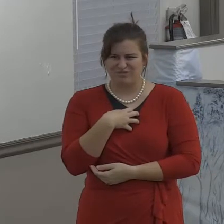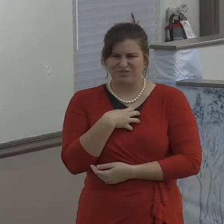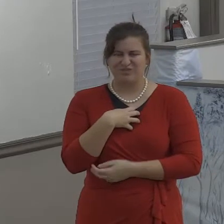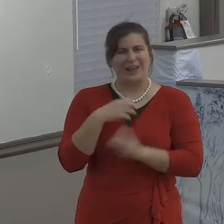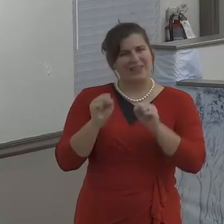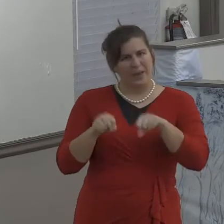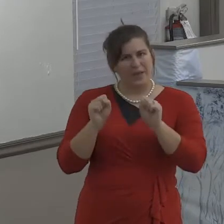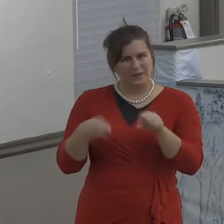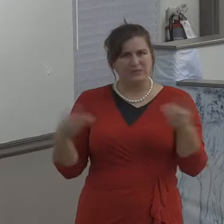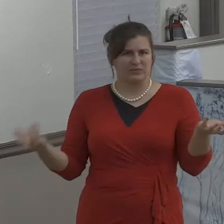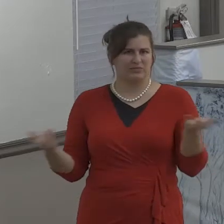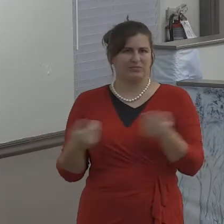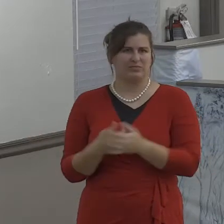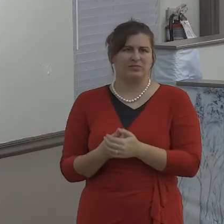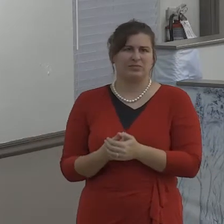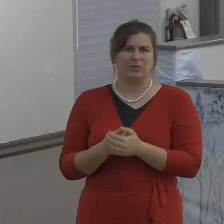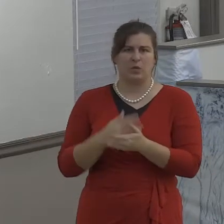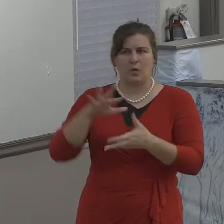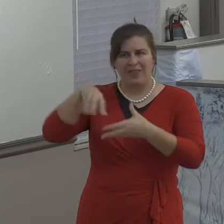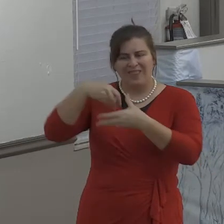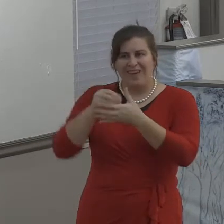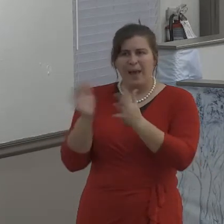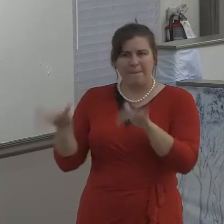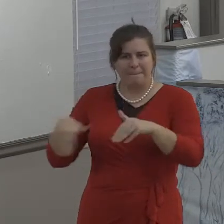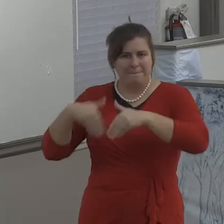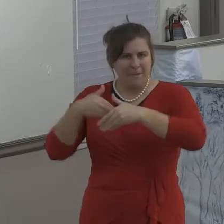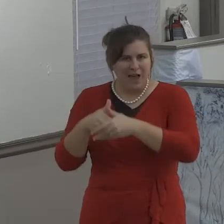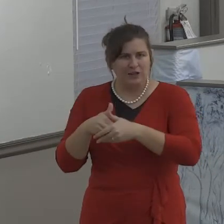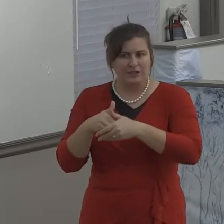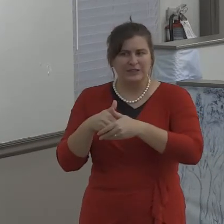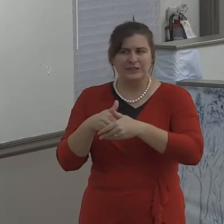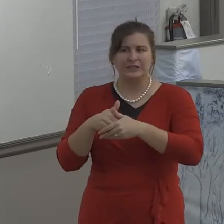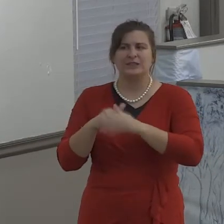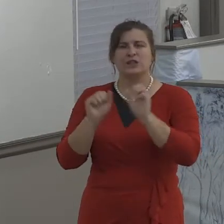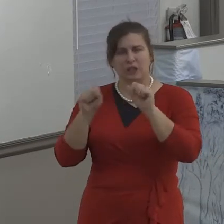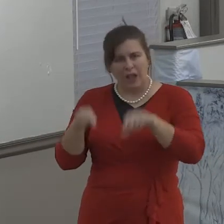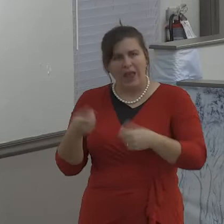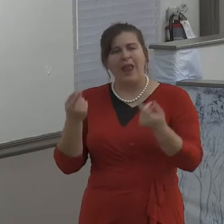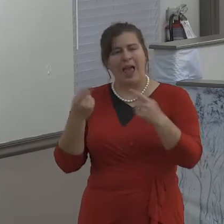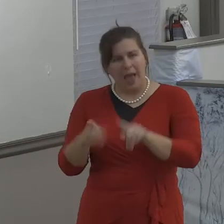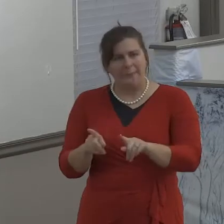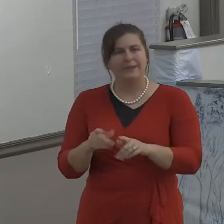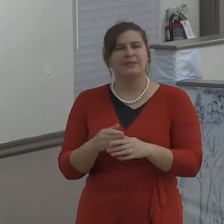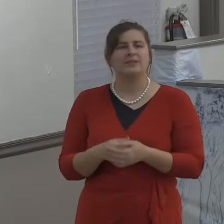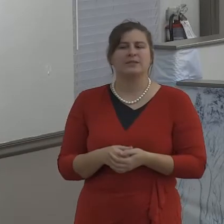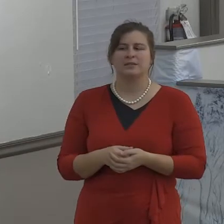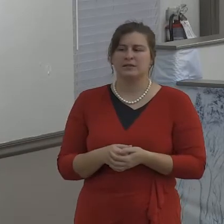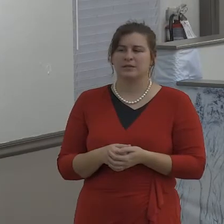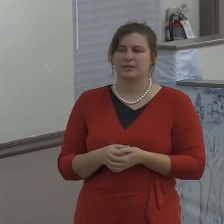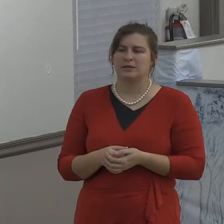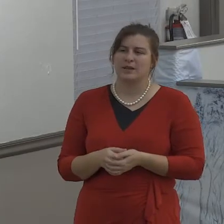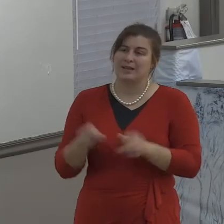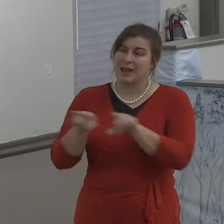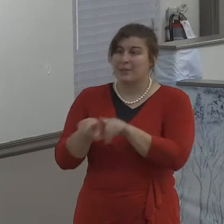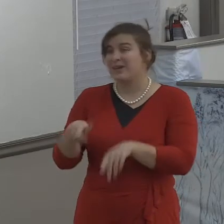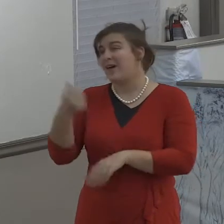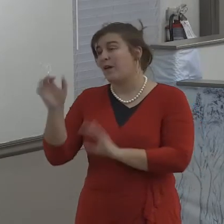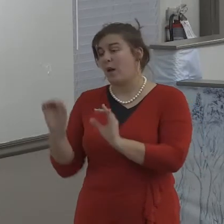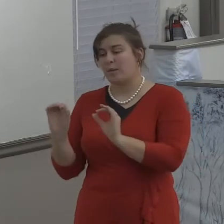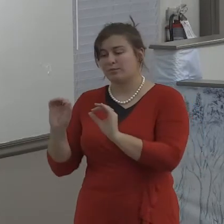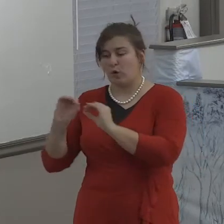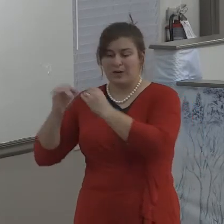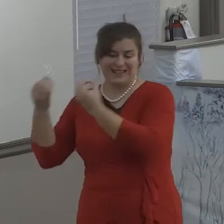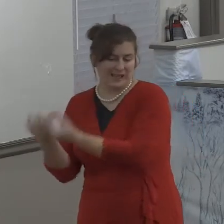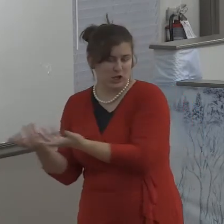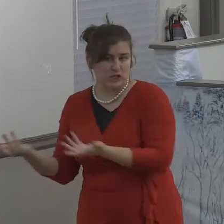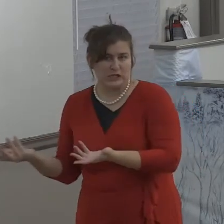And that, that shouldn't be. So, to a large extent, however, the newness of marriage wears